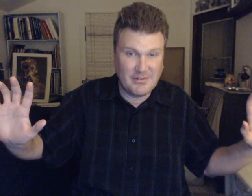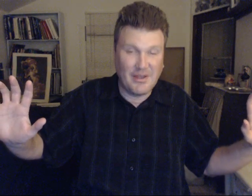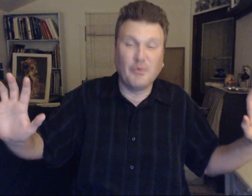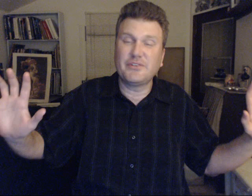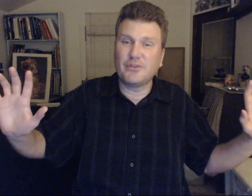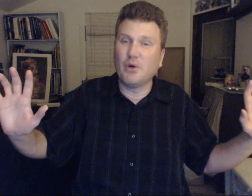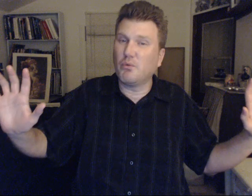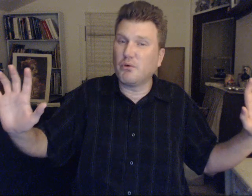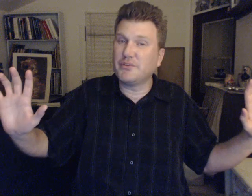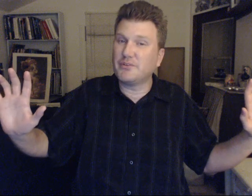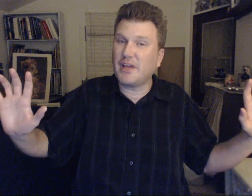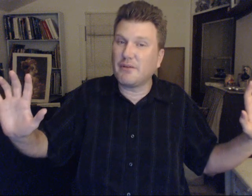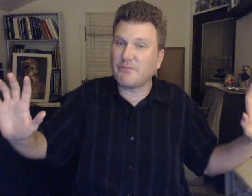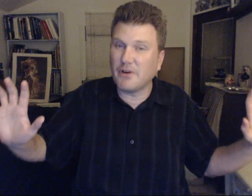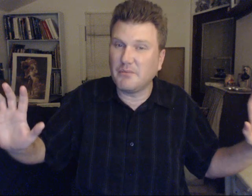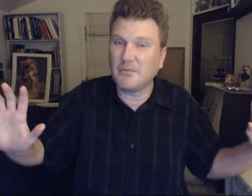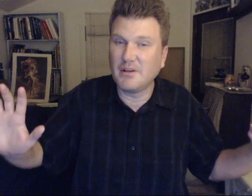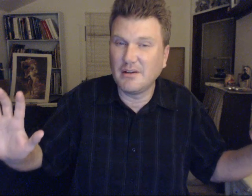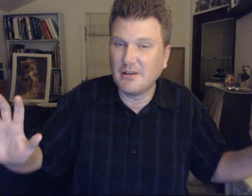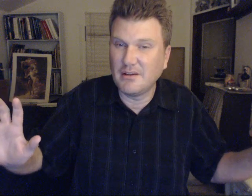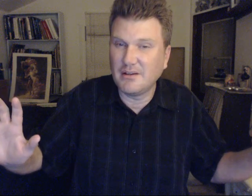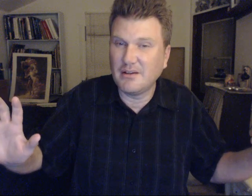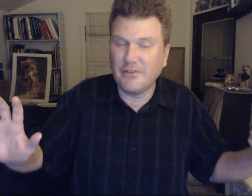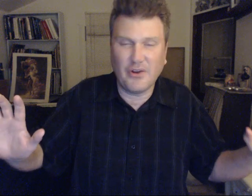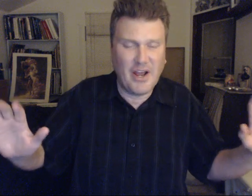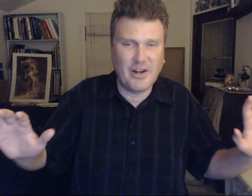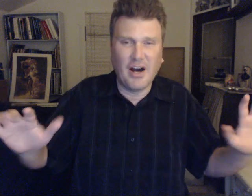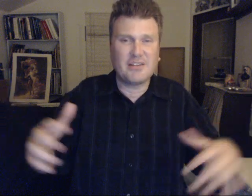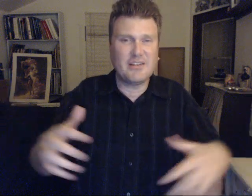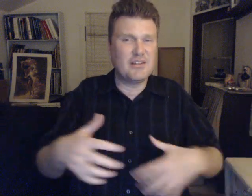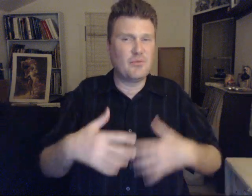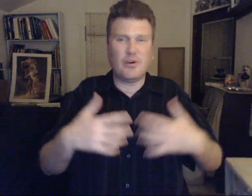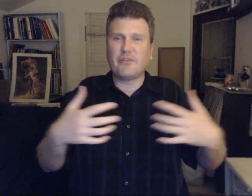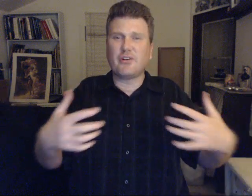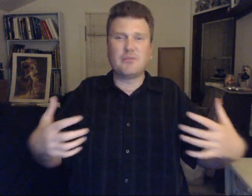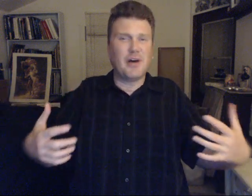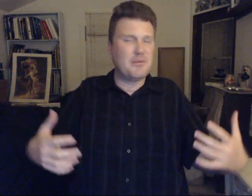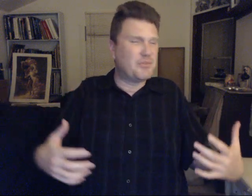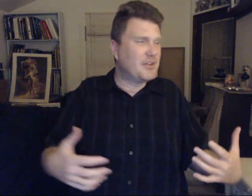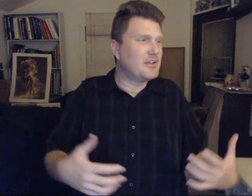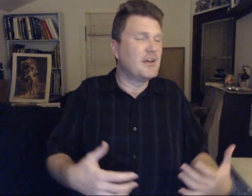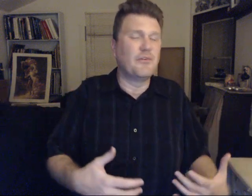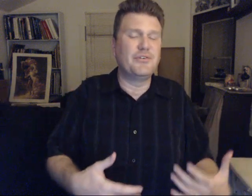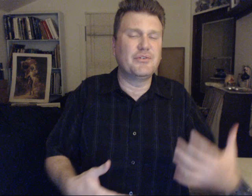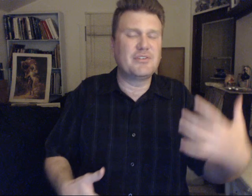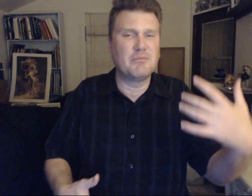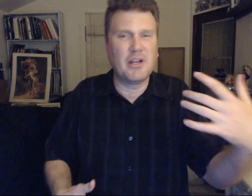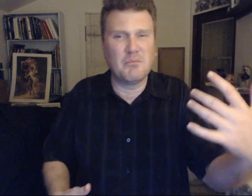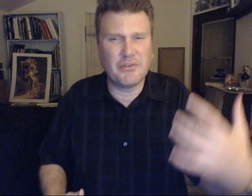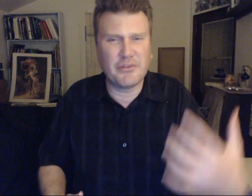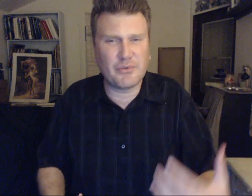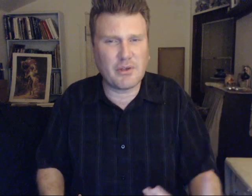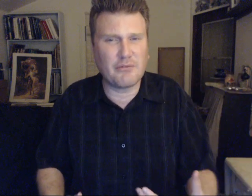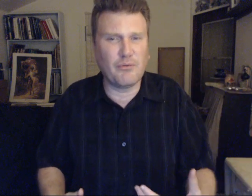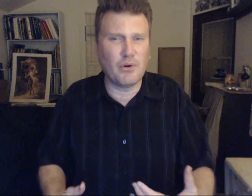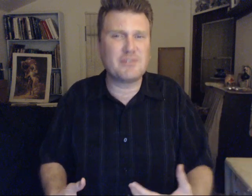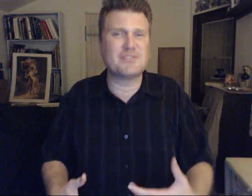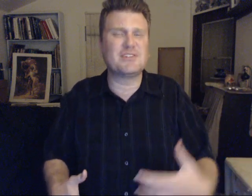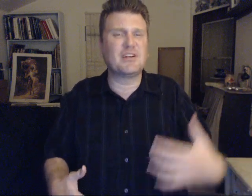They want to know. What world you came from. If you're Anunnaki. Whatever it might be. Would you see many mothers. Looking forward to seeing. I